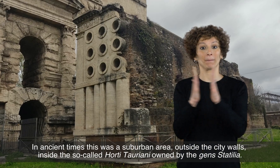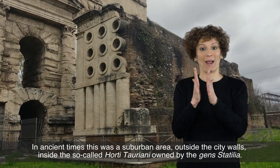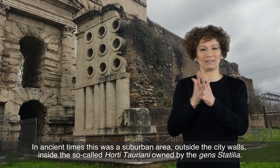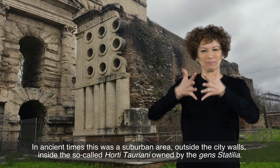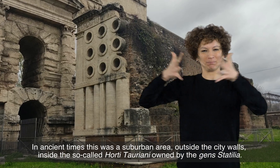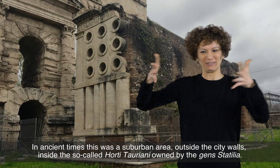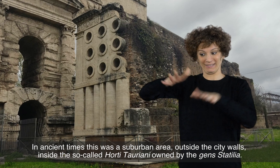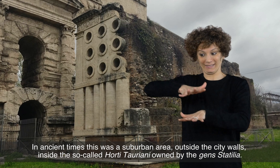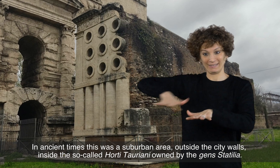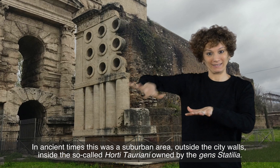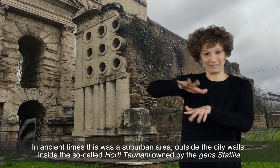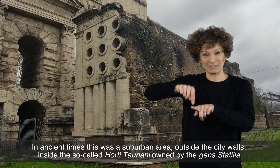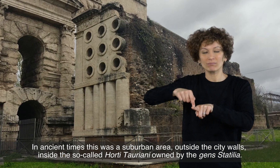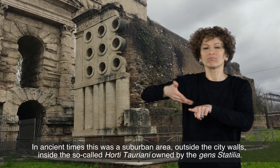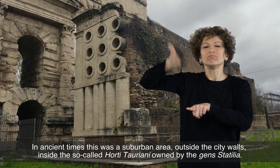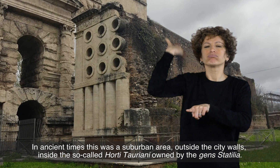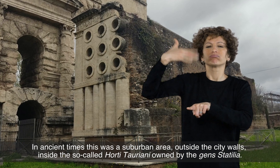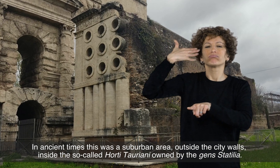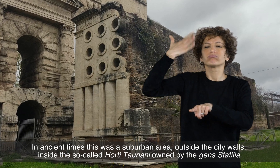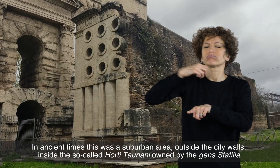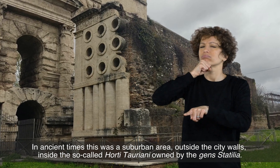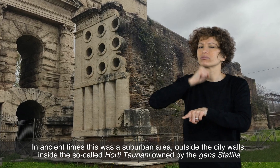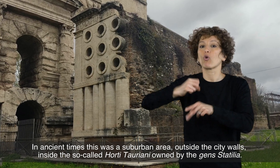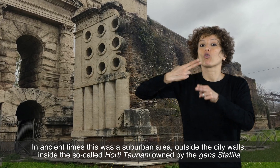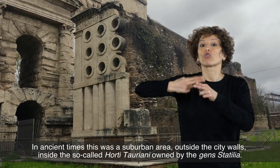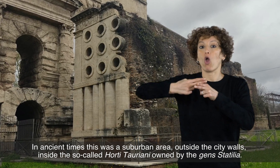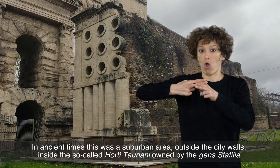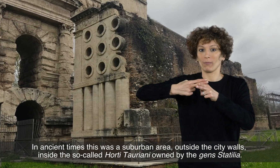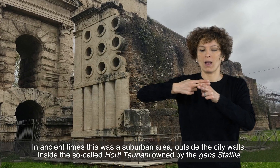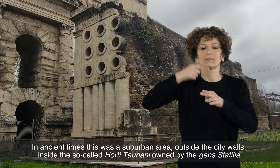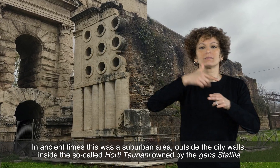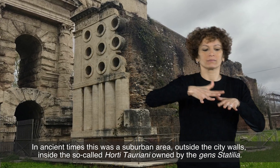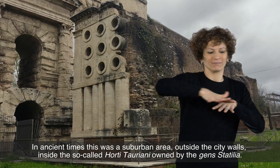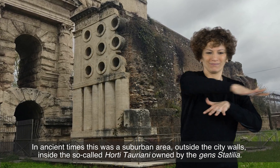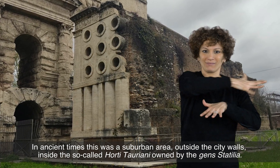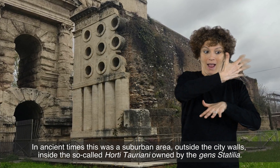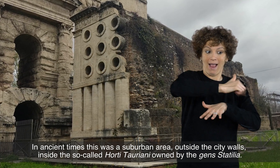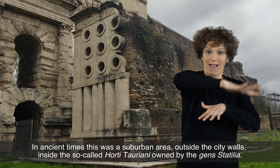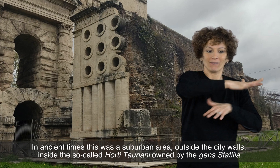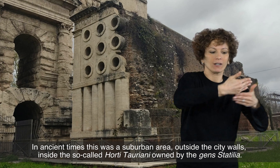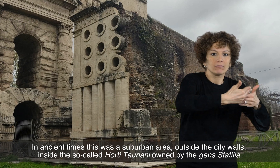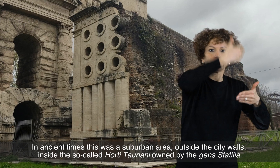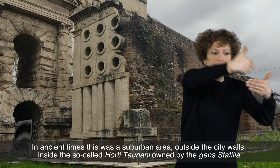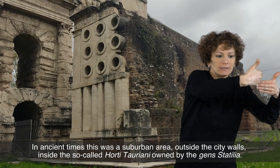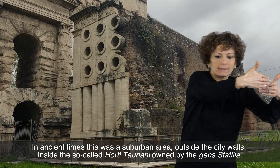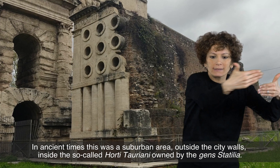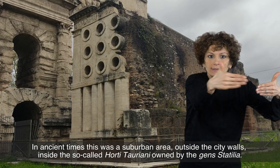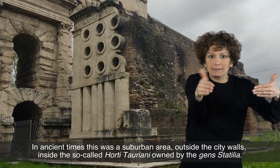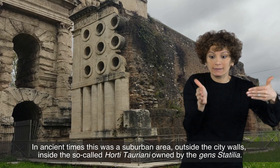In ancient times this was a suburban area outside the city walls, inside the